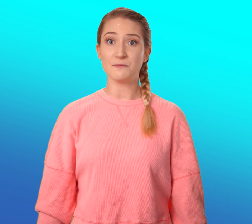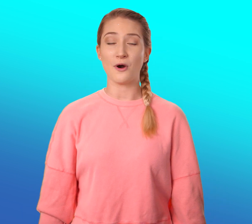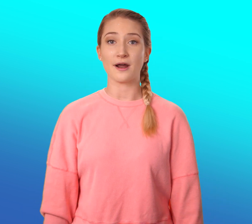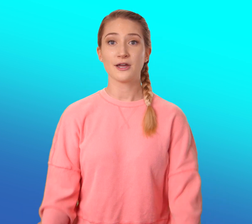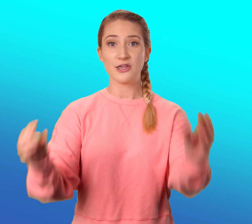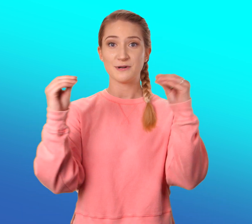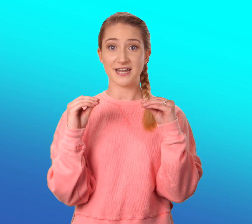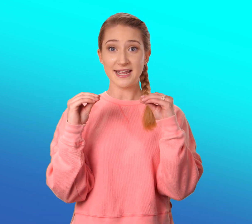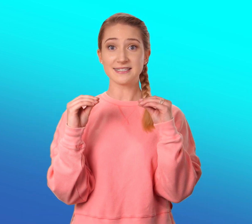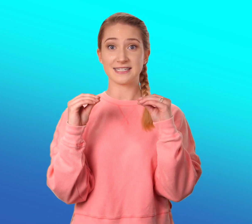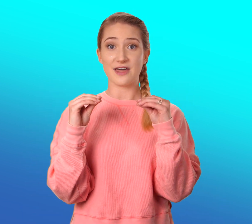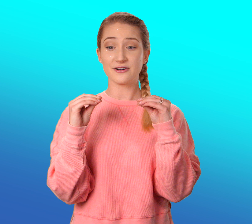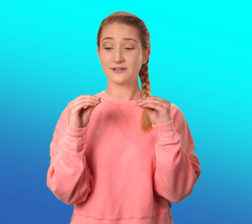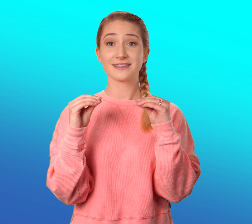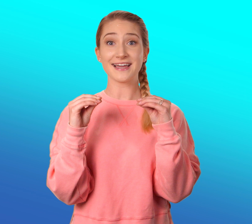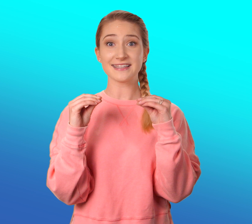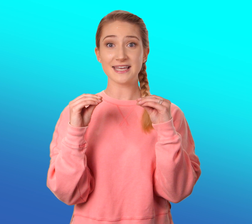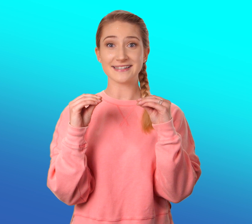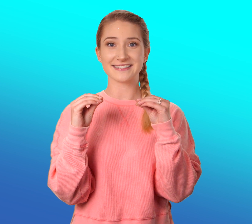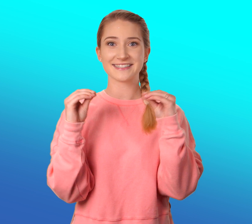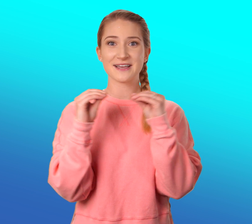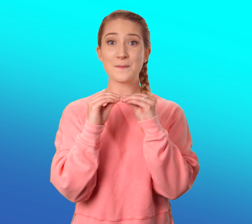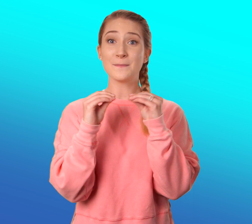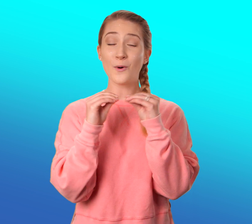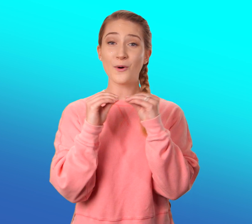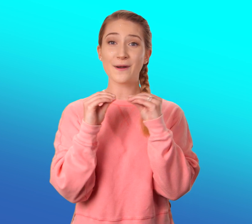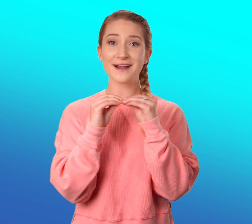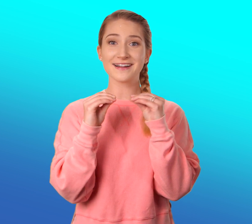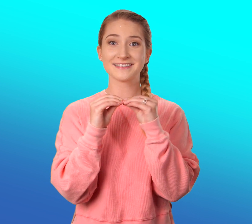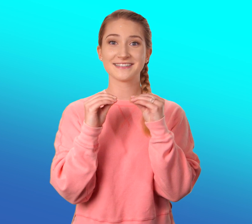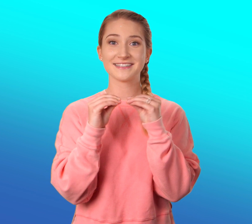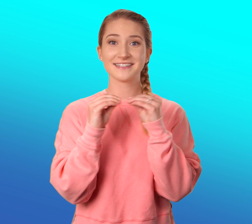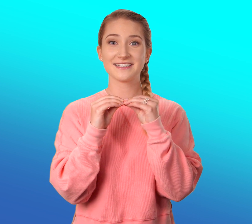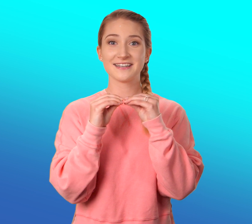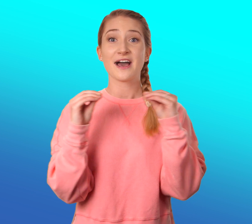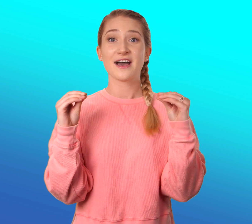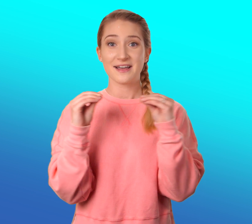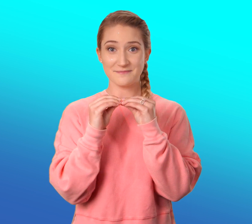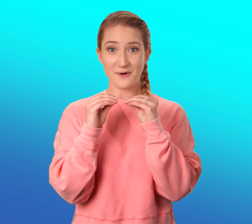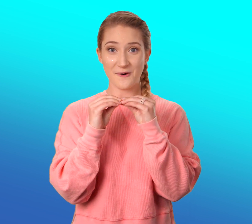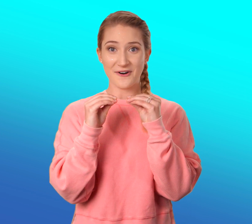more. Put your hands together like this. More. More.